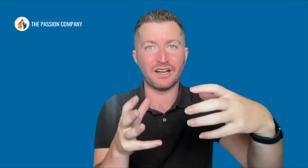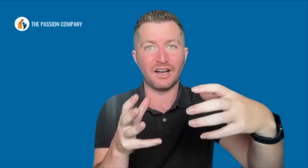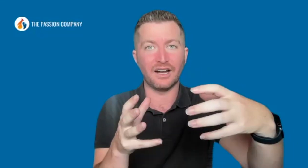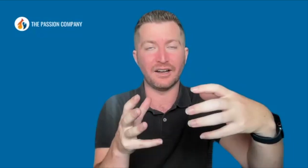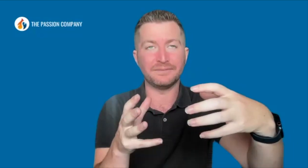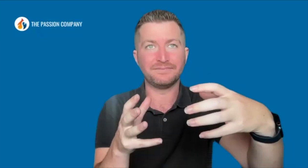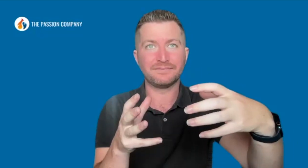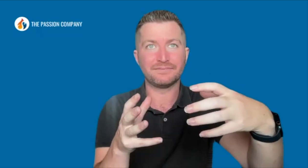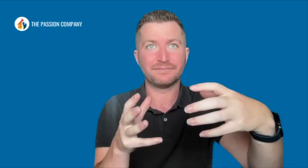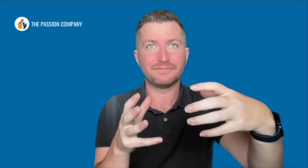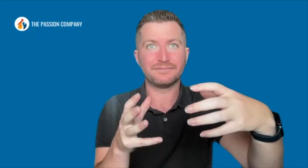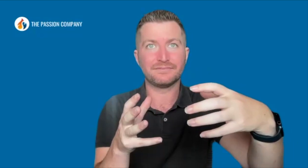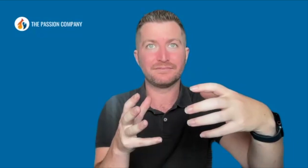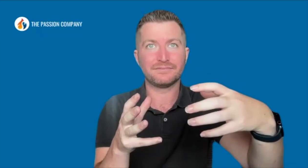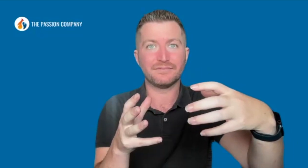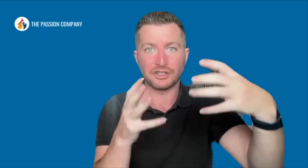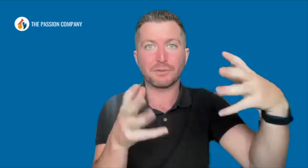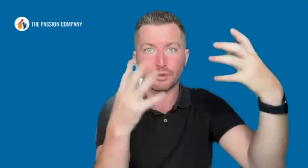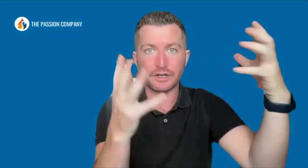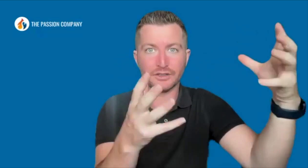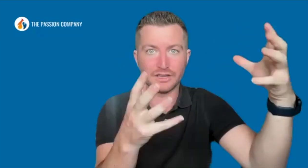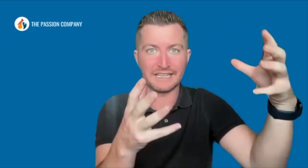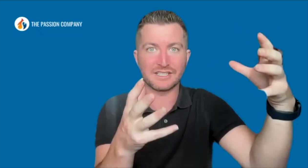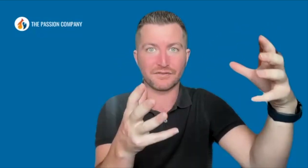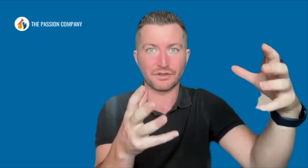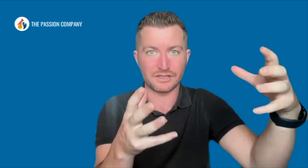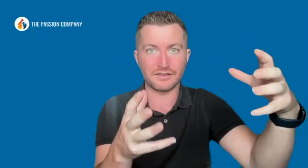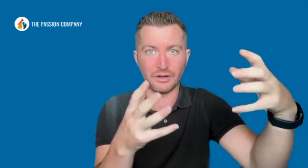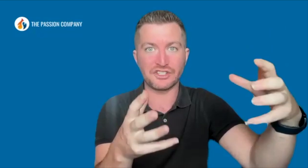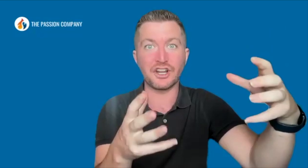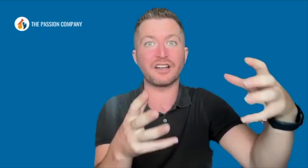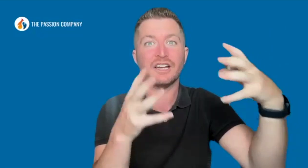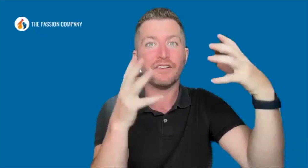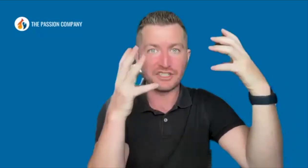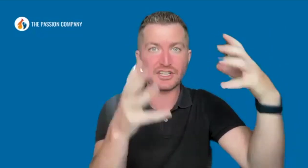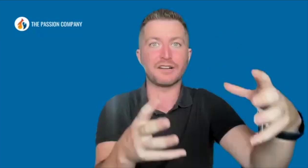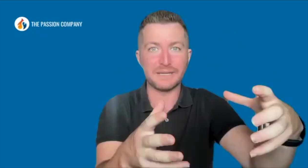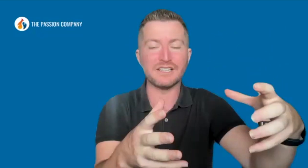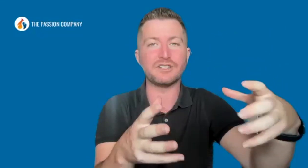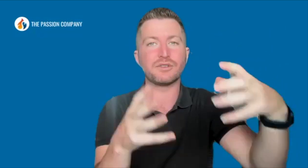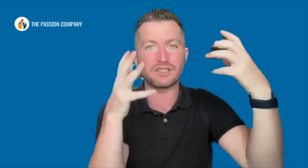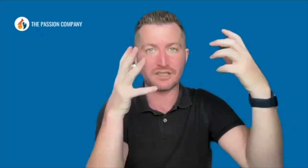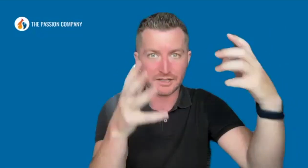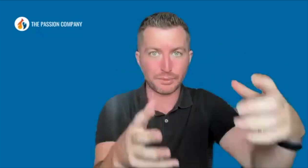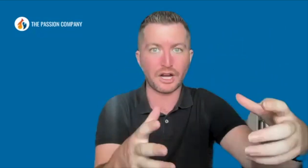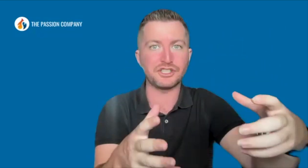entrepreneurial lens for, you know, the stuck business or the stuck project.